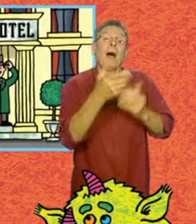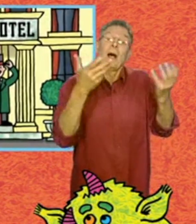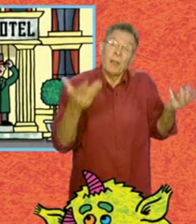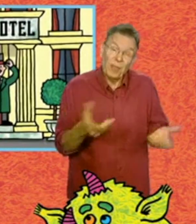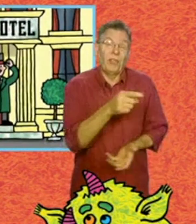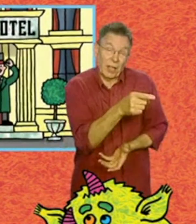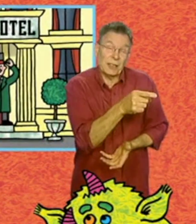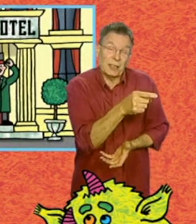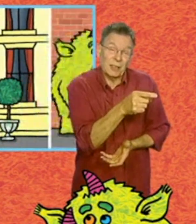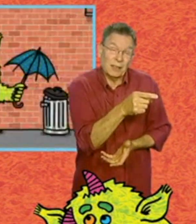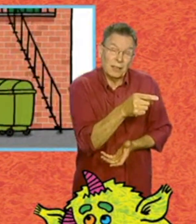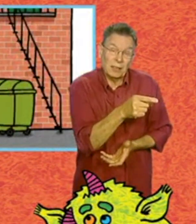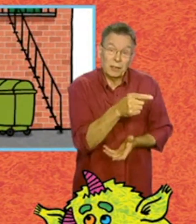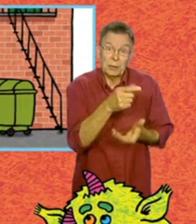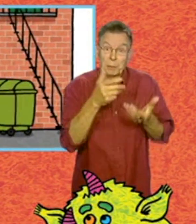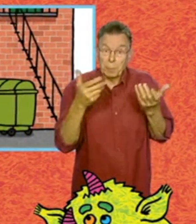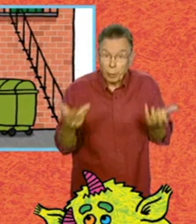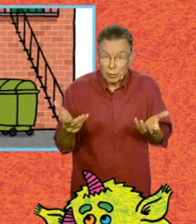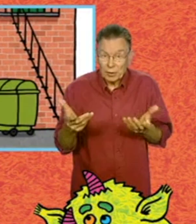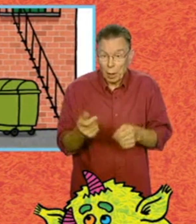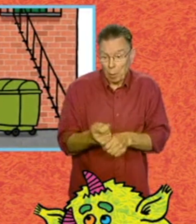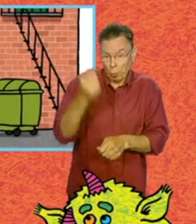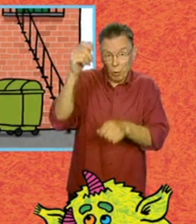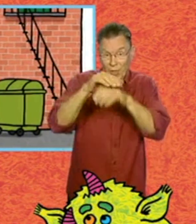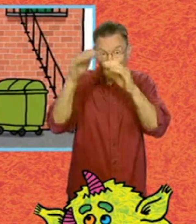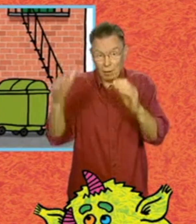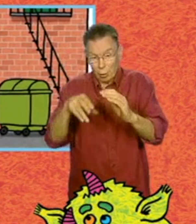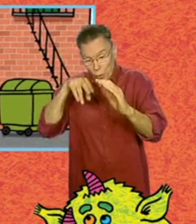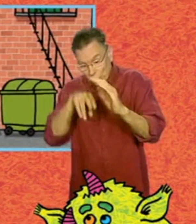that's that. But if it sleeps under the umbrella,